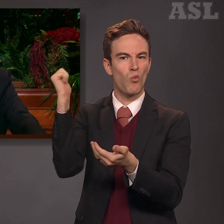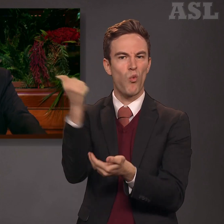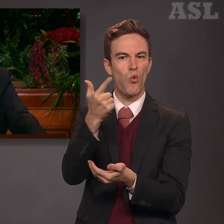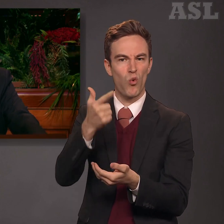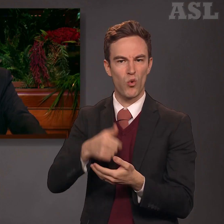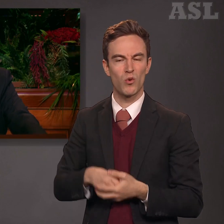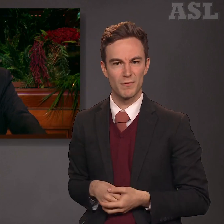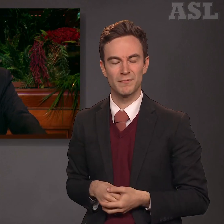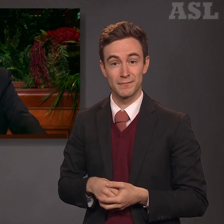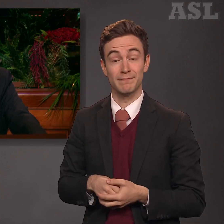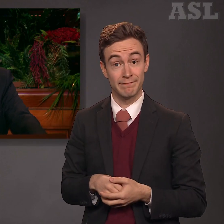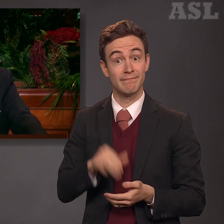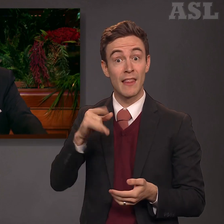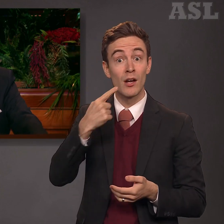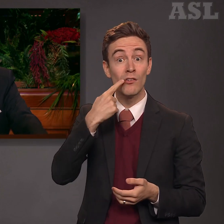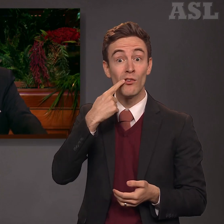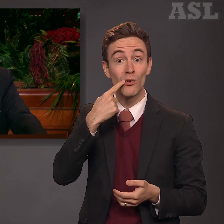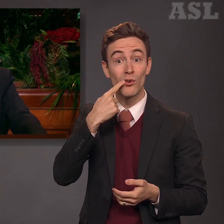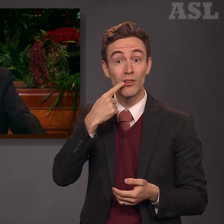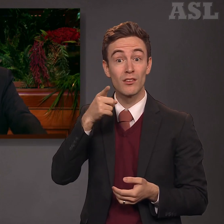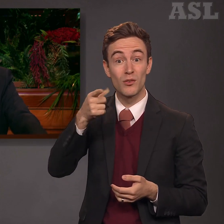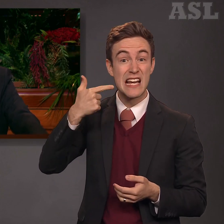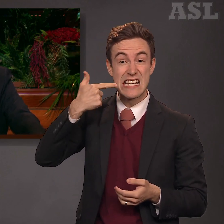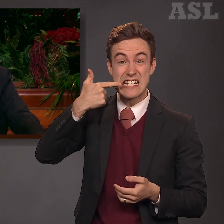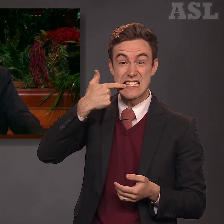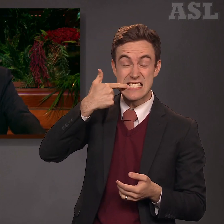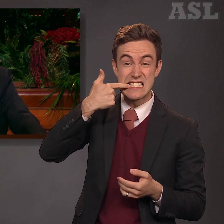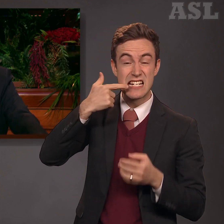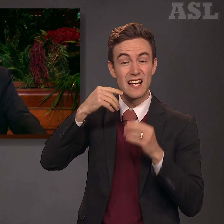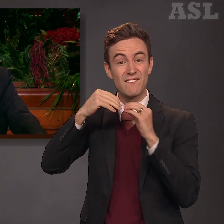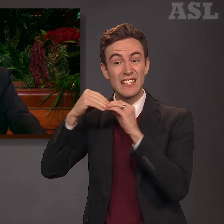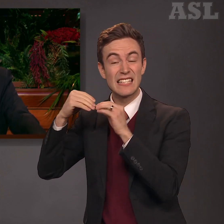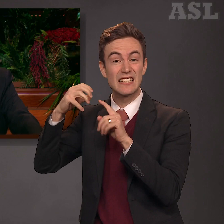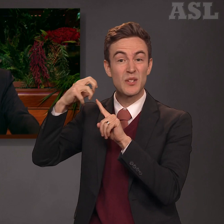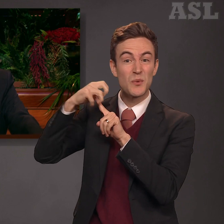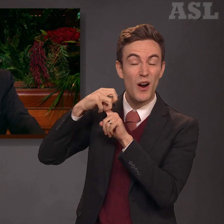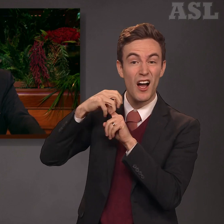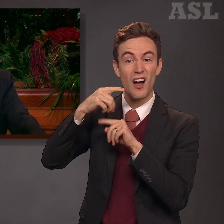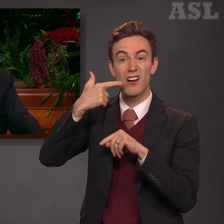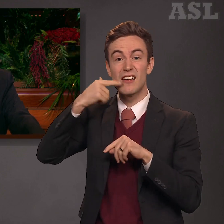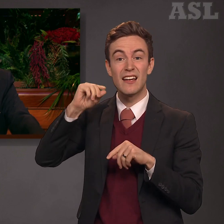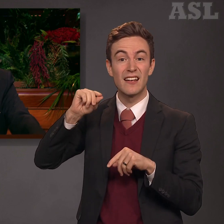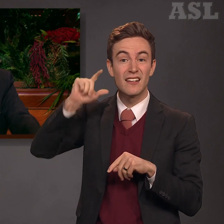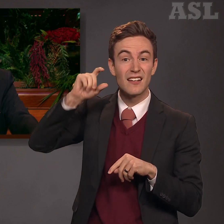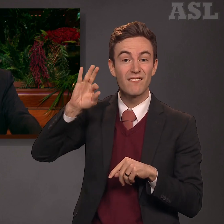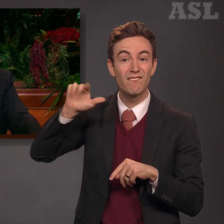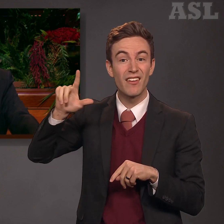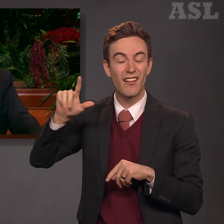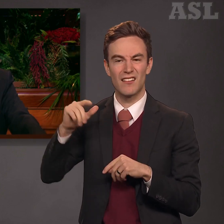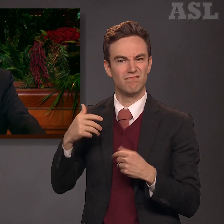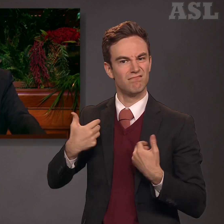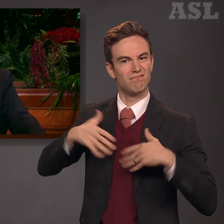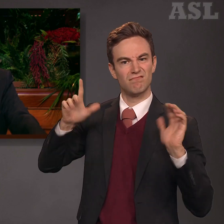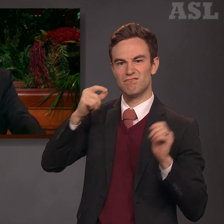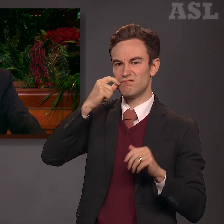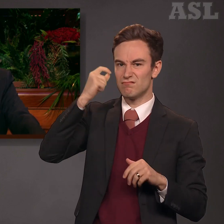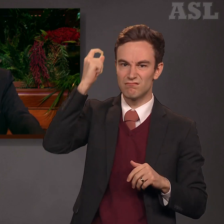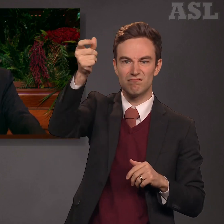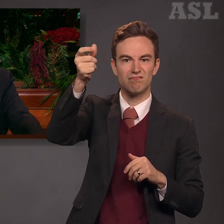And that tooth, I don't want to drill it or crown it or fill it. I want to have it out. In